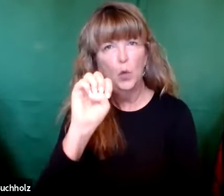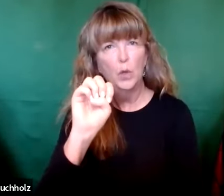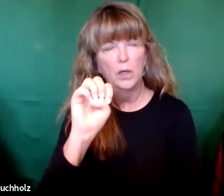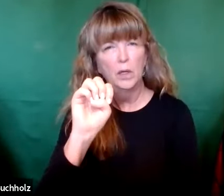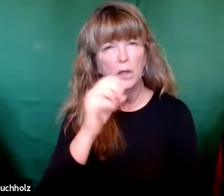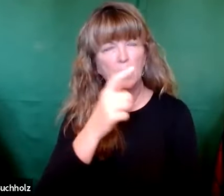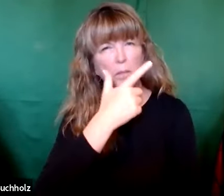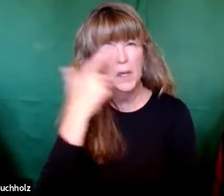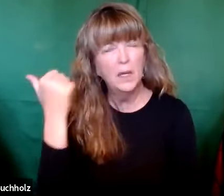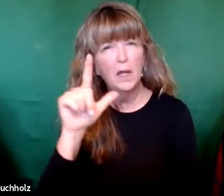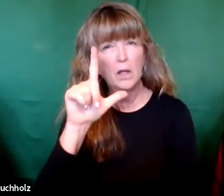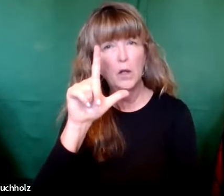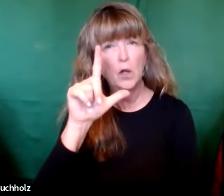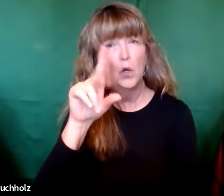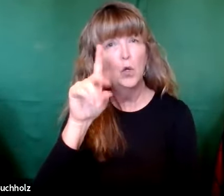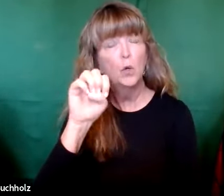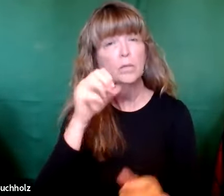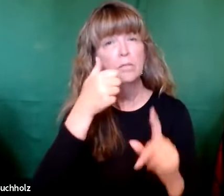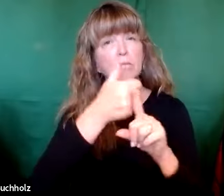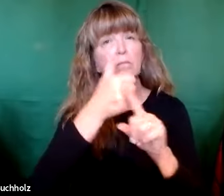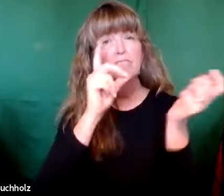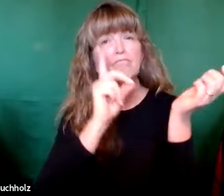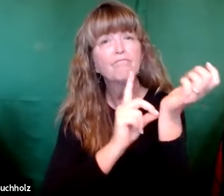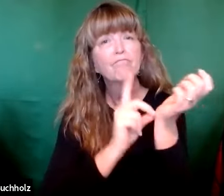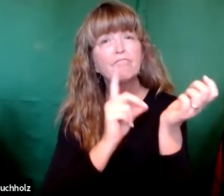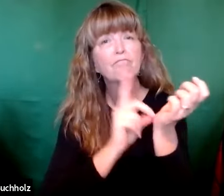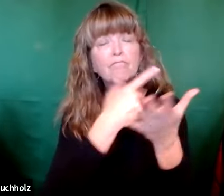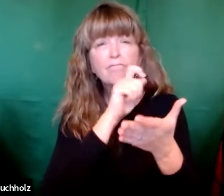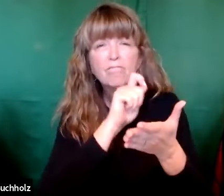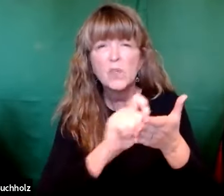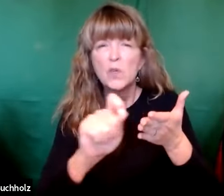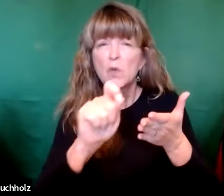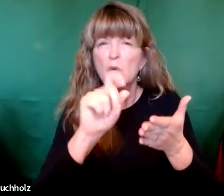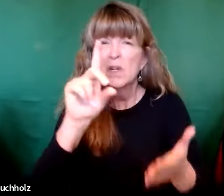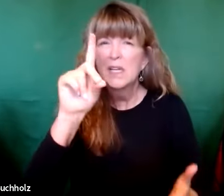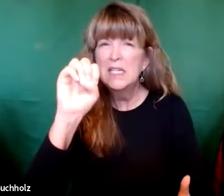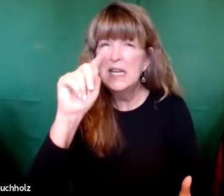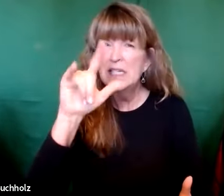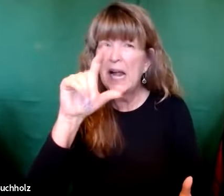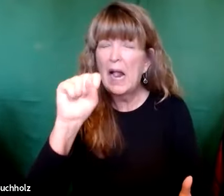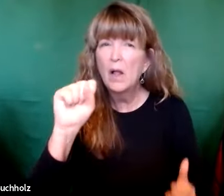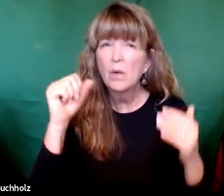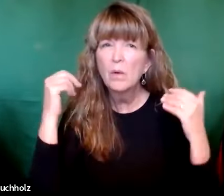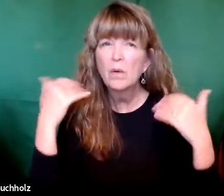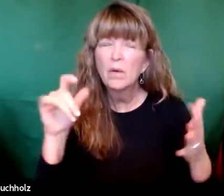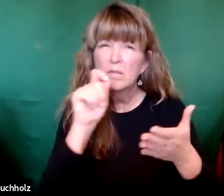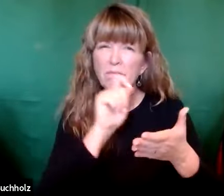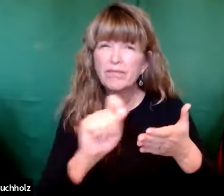we've been focusing on the first chapter of Luke. Luke, as you know, was a physician, and he made a